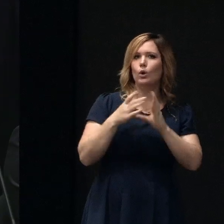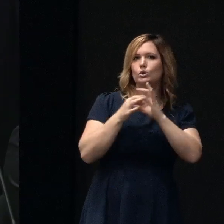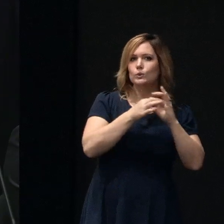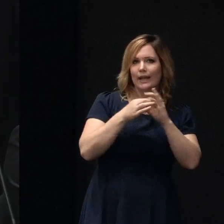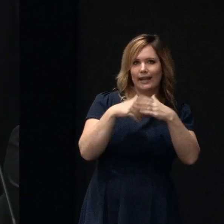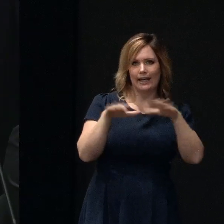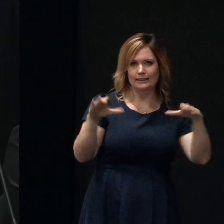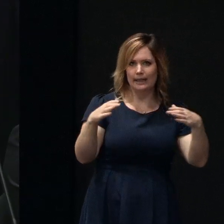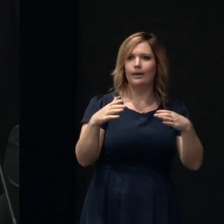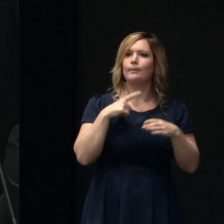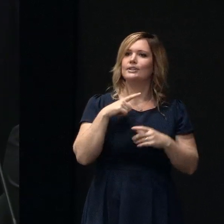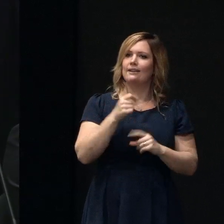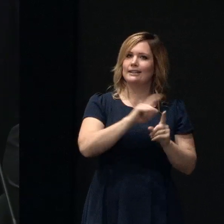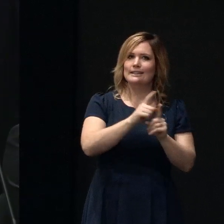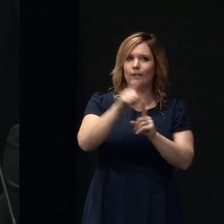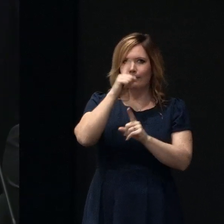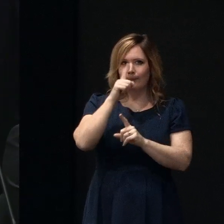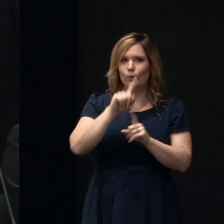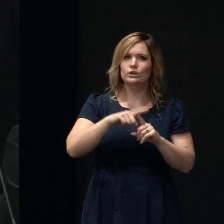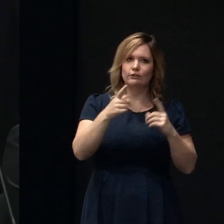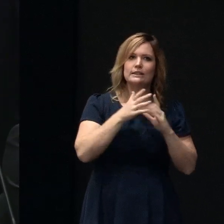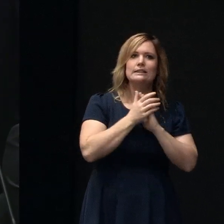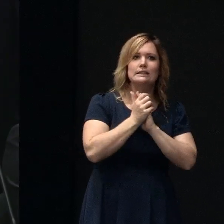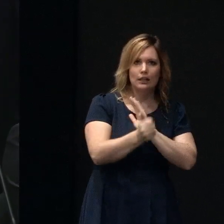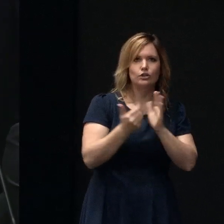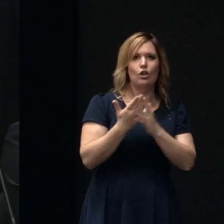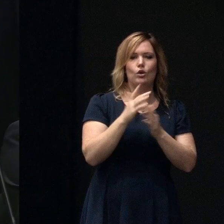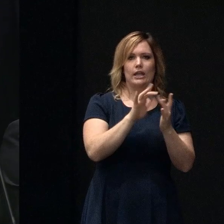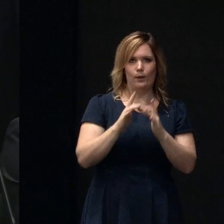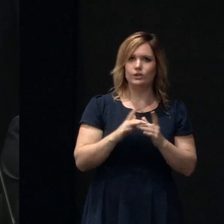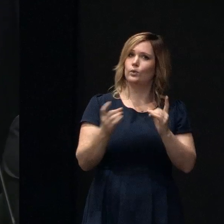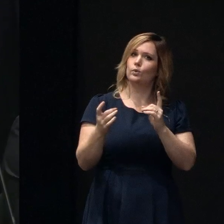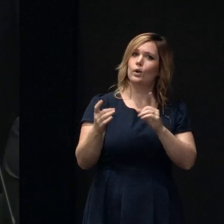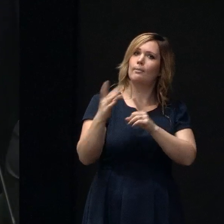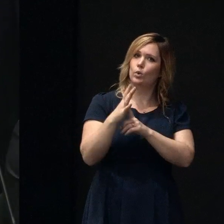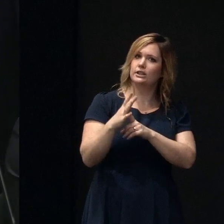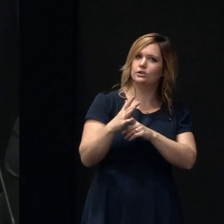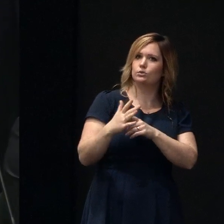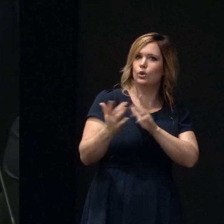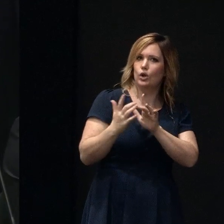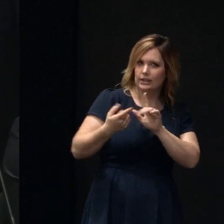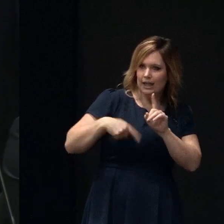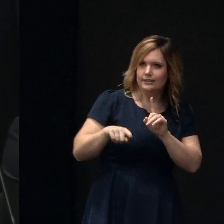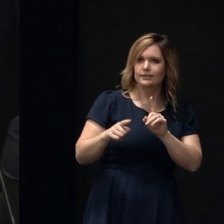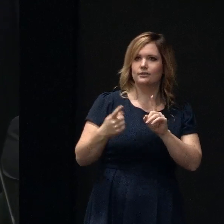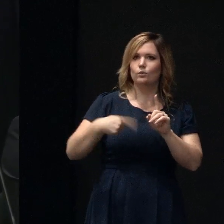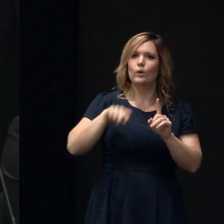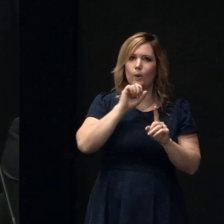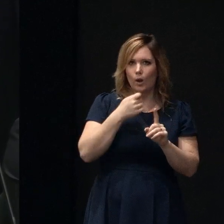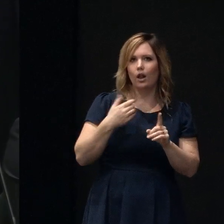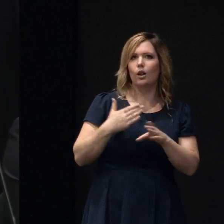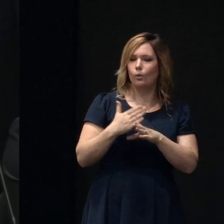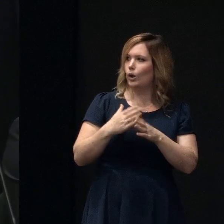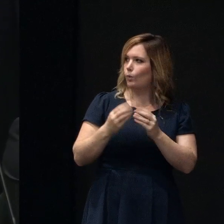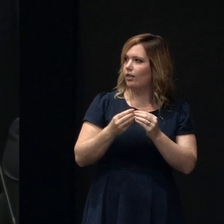have different people with different skills throughout the network and it's a case of touching base with us keeping in contact and we will certainly work with